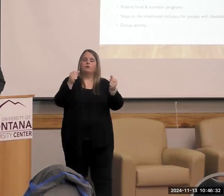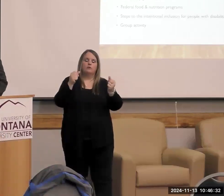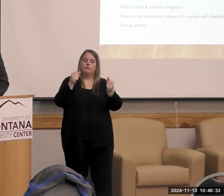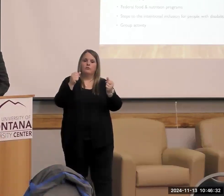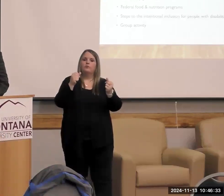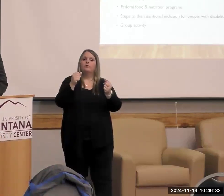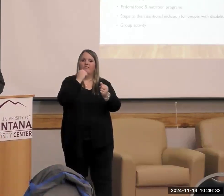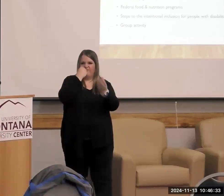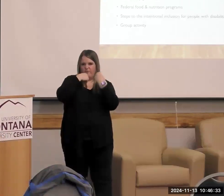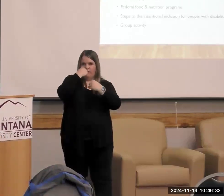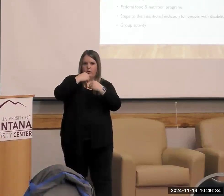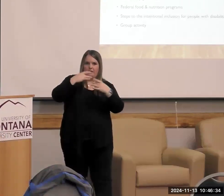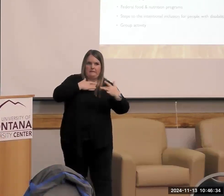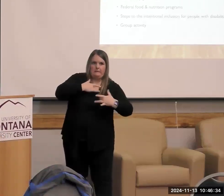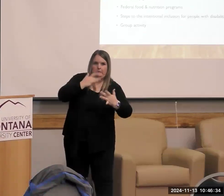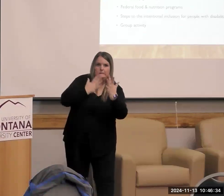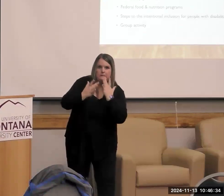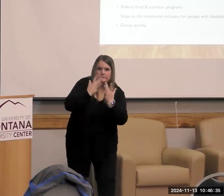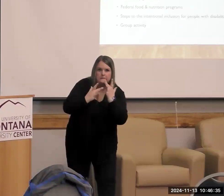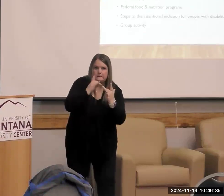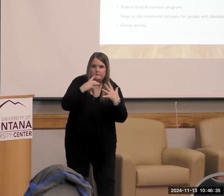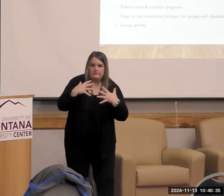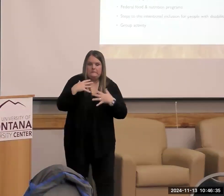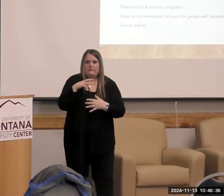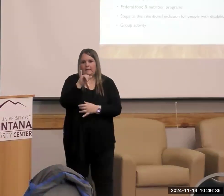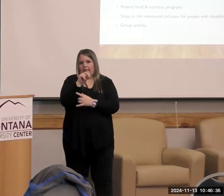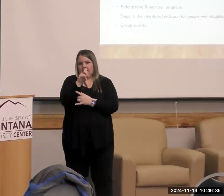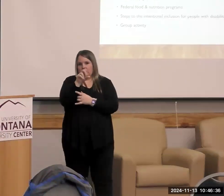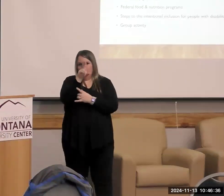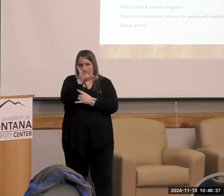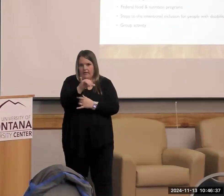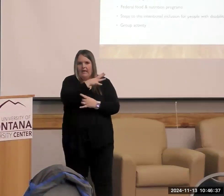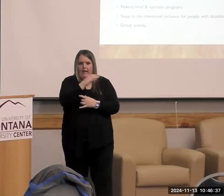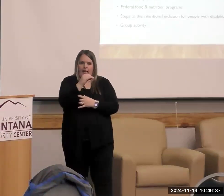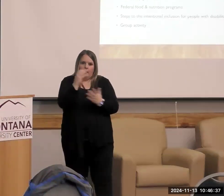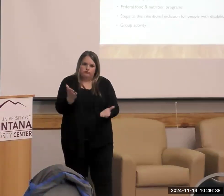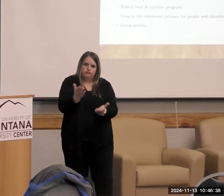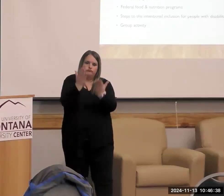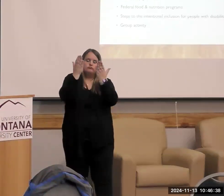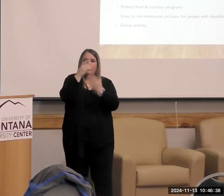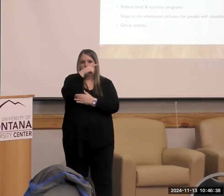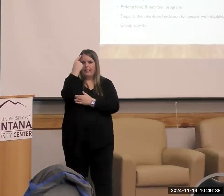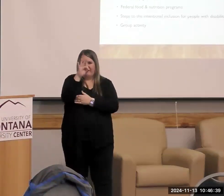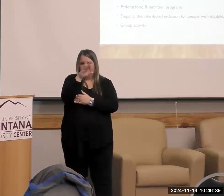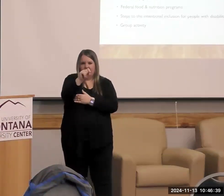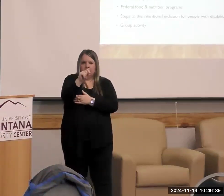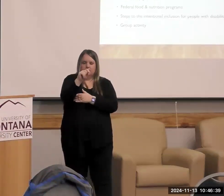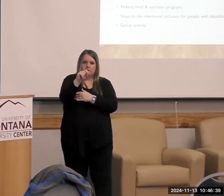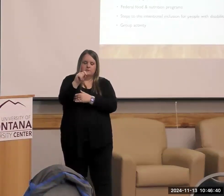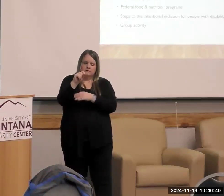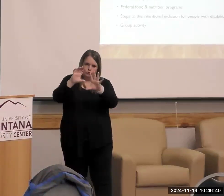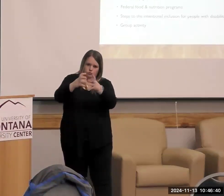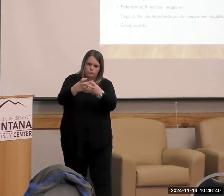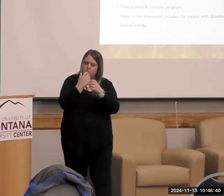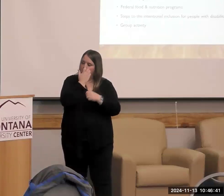Blackfeet Nation. And so Noni will introduce herself in greater depth when she gets up. And Lindsay Mullis, who I also wanted to make sure I got this